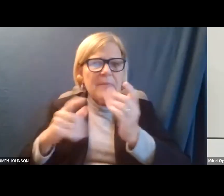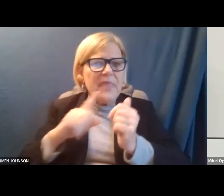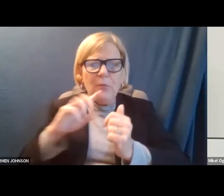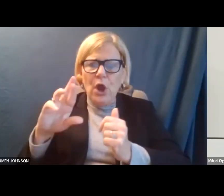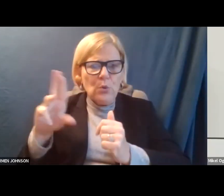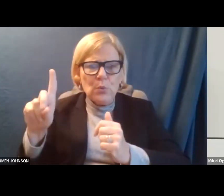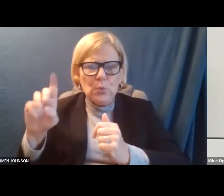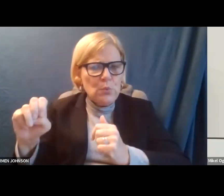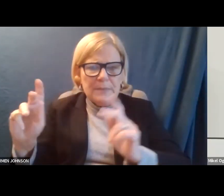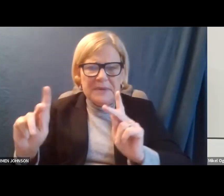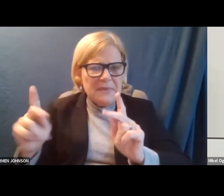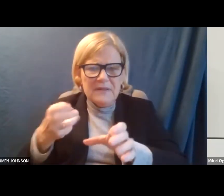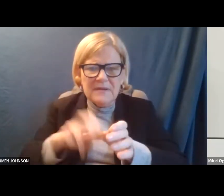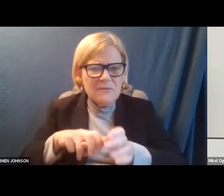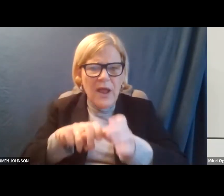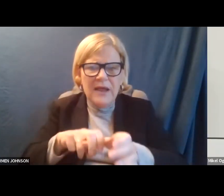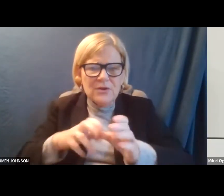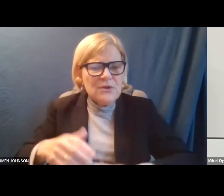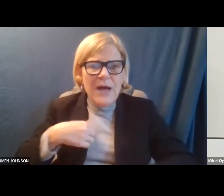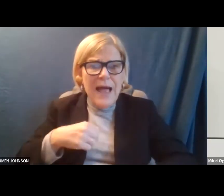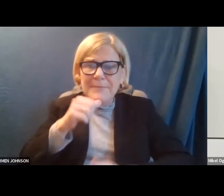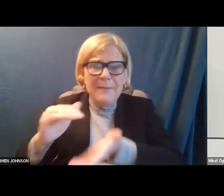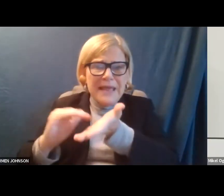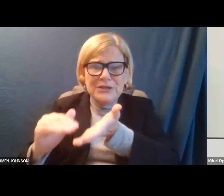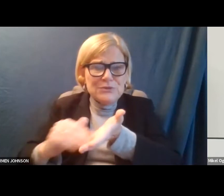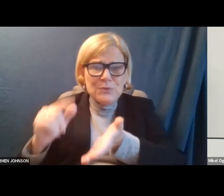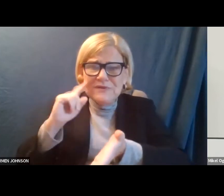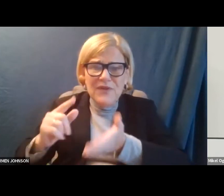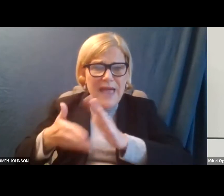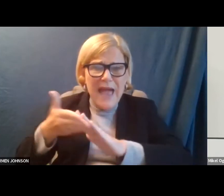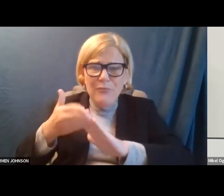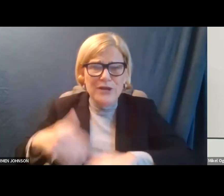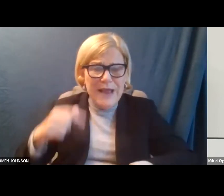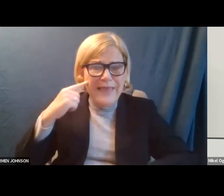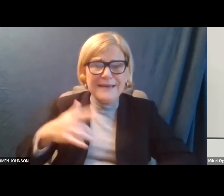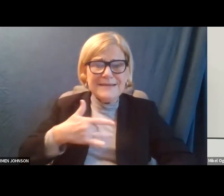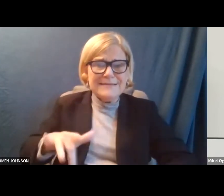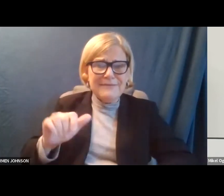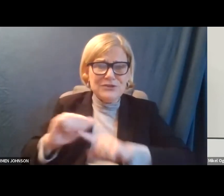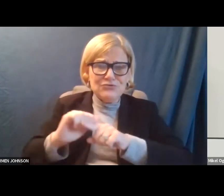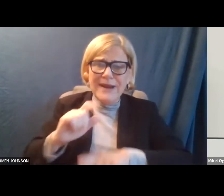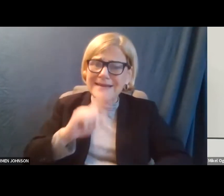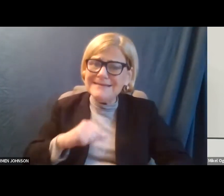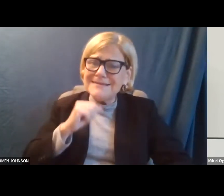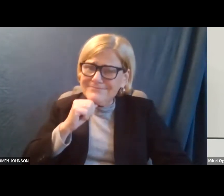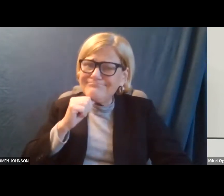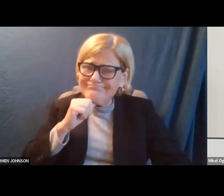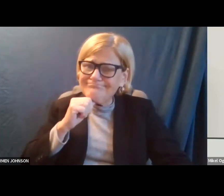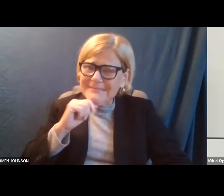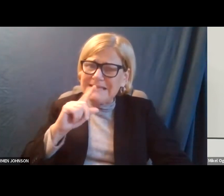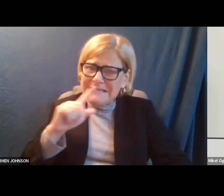rude. So, uh, I'm not making any excuse for the operators. think sensitivity training is, is needed,